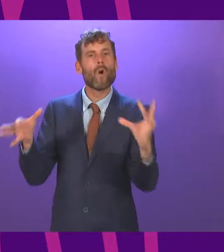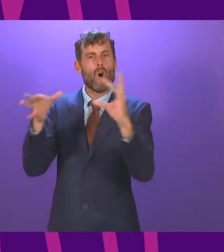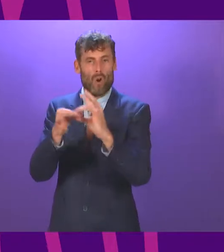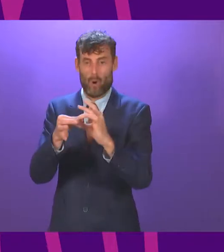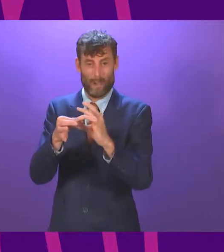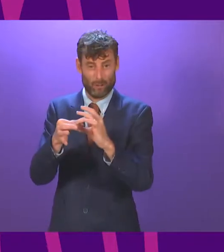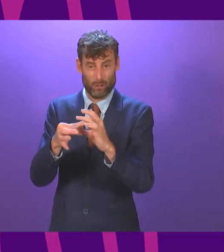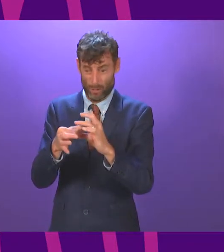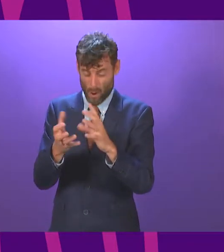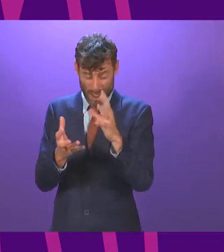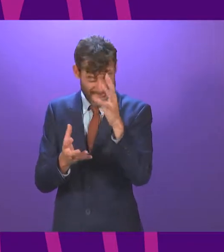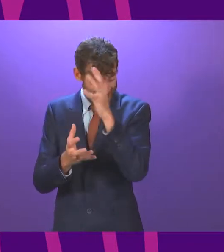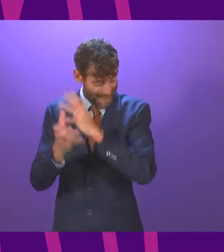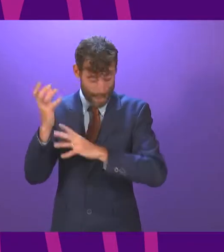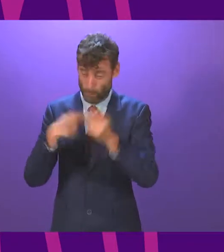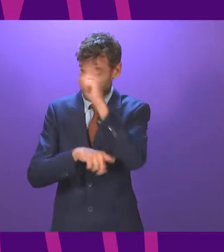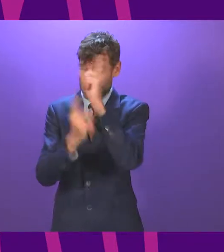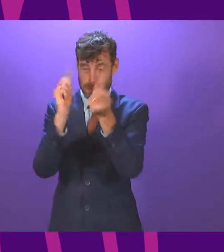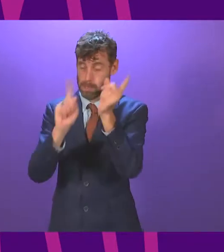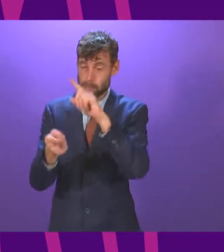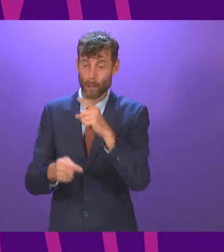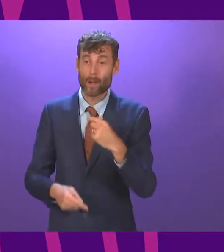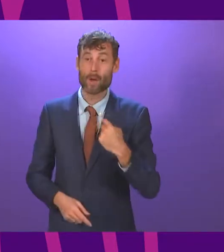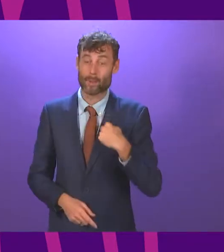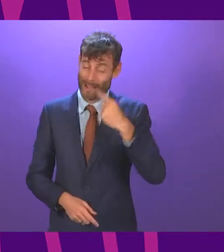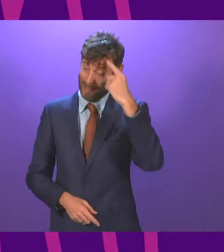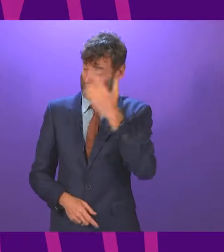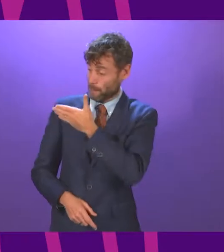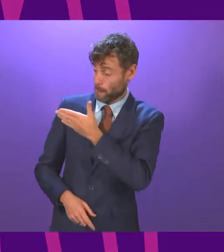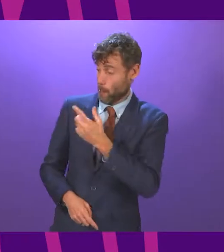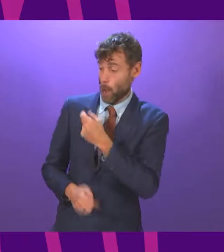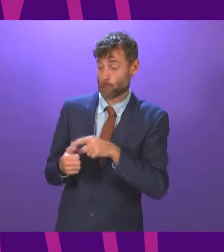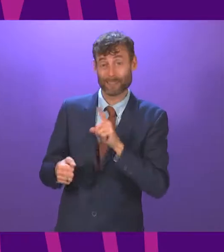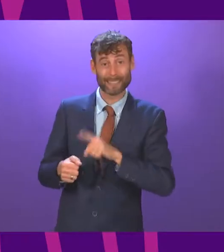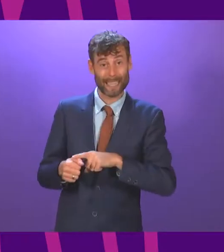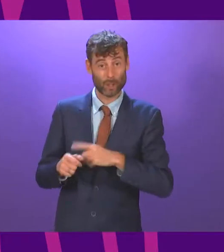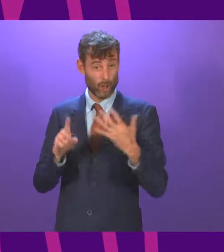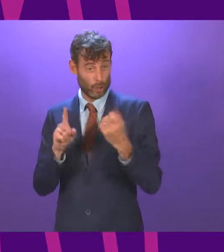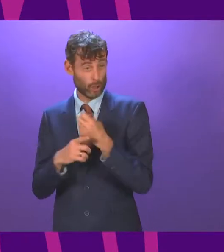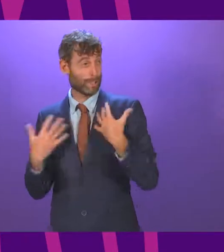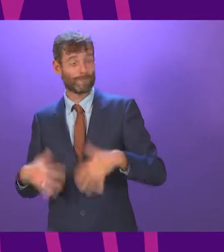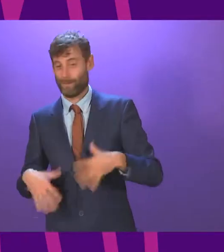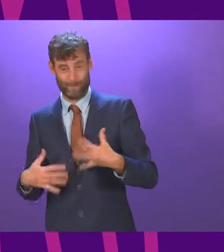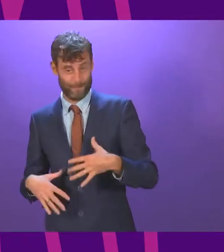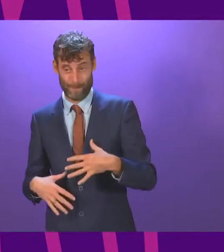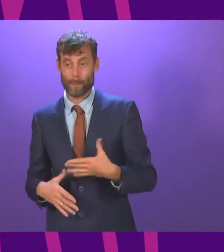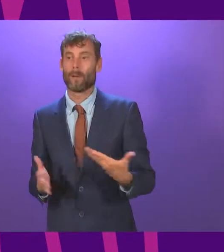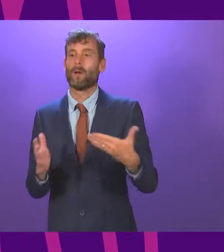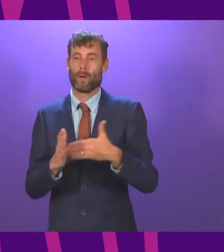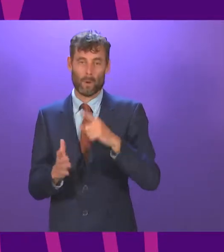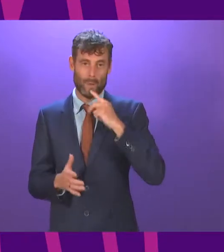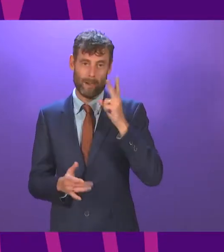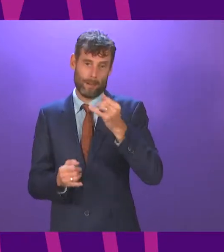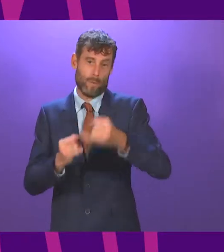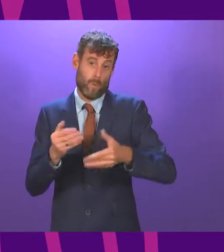achievements of the first 100 days look even more feeble. Merely a placeholder to fill the vacuum while the deal was